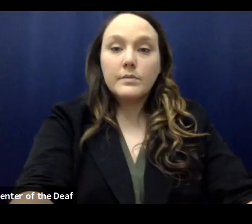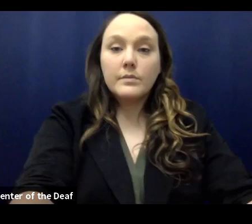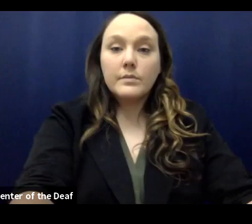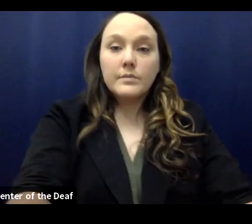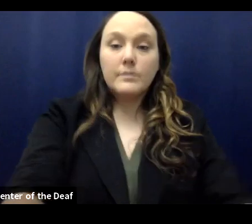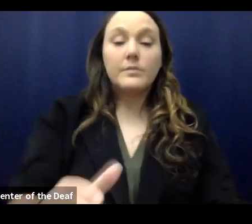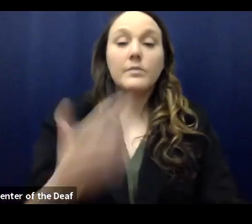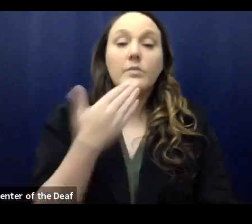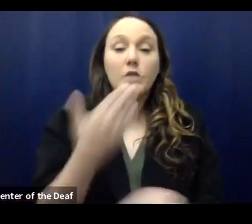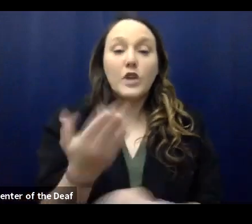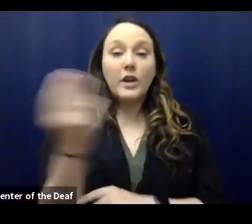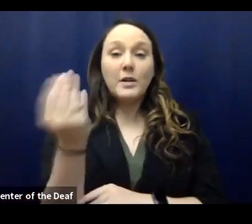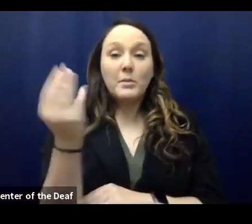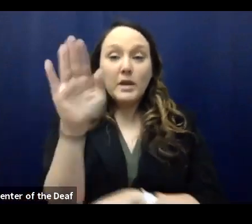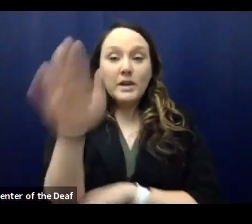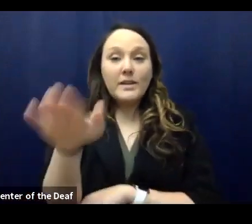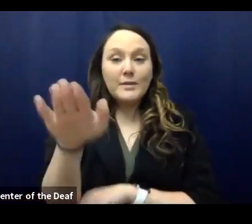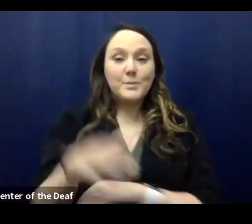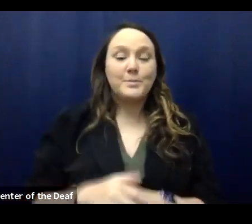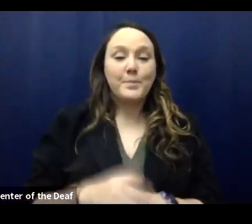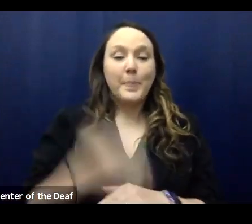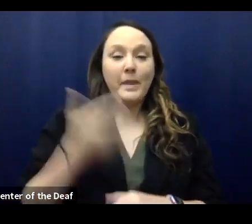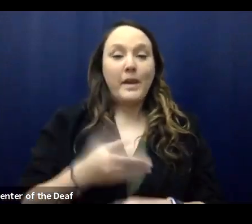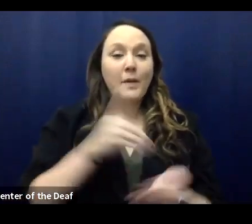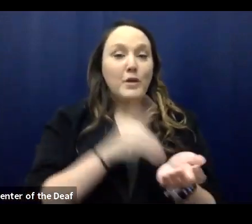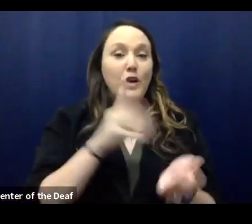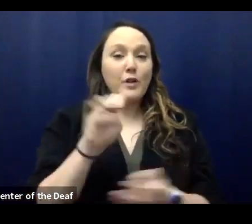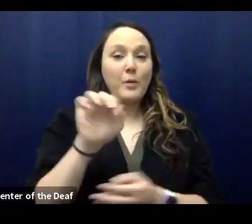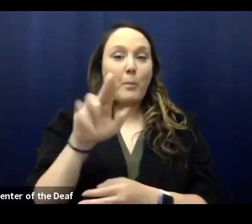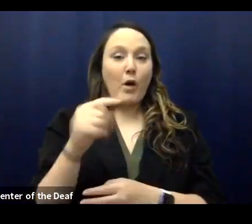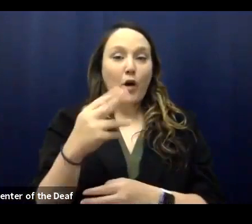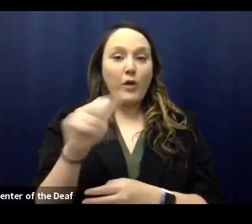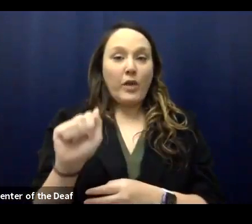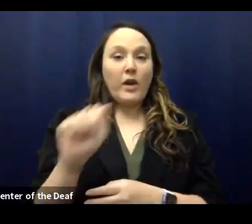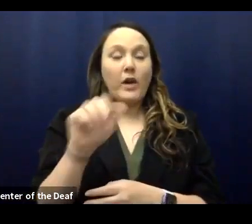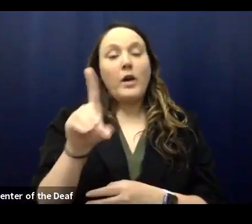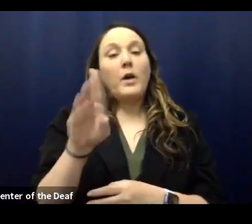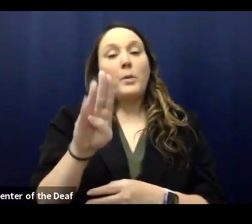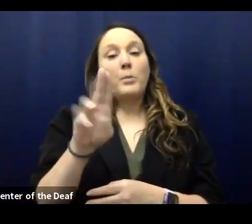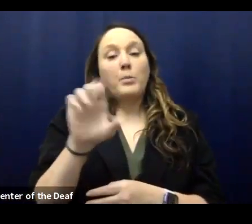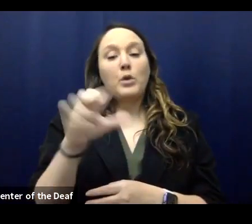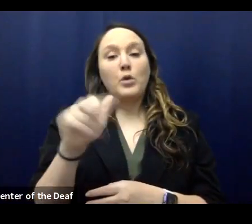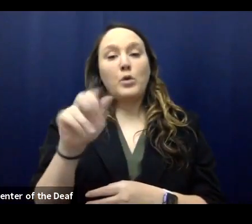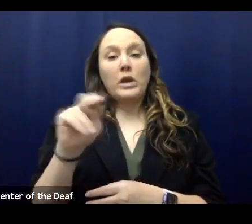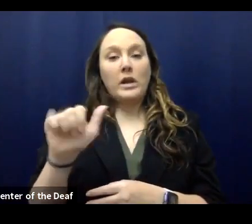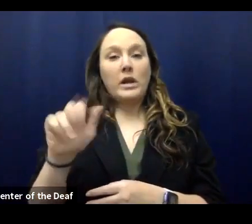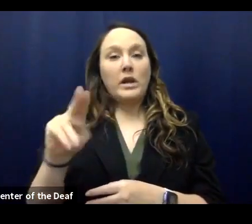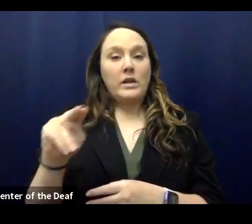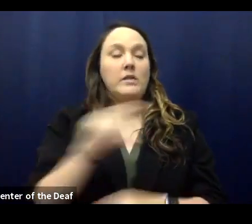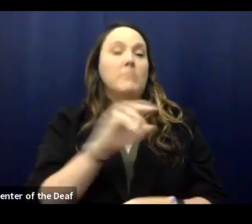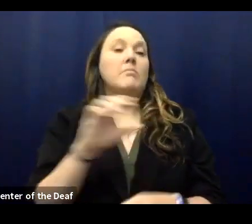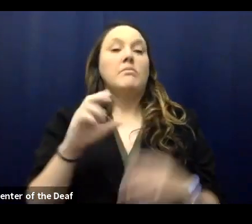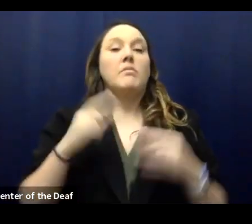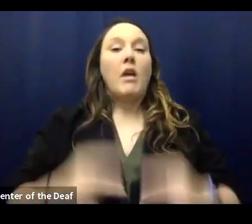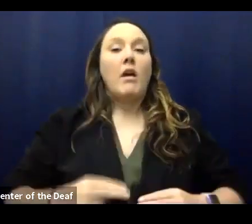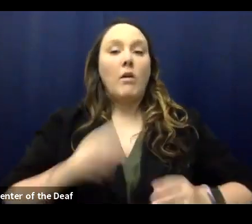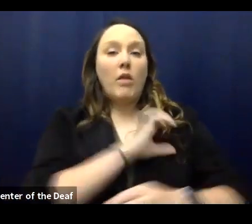Good Monday afternoon. I'm Dr. Martha Buchanan, Director and Health Officer here at the Knox County Health Department.